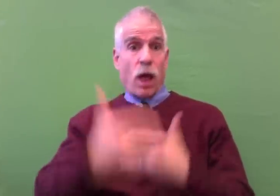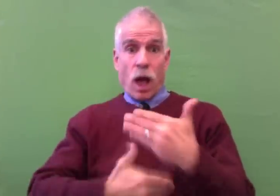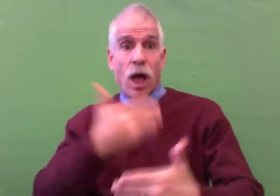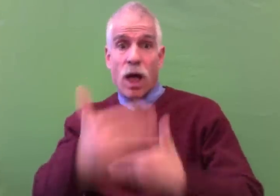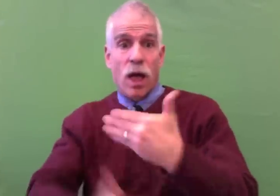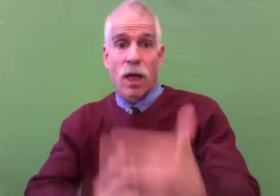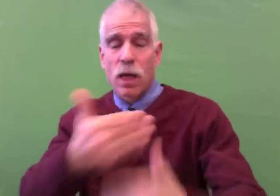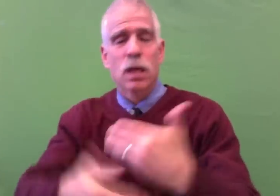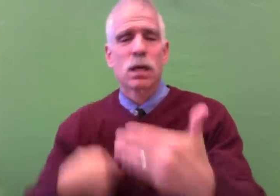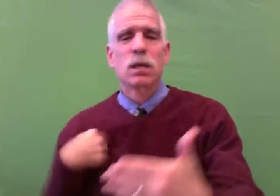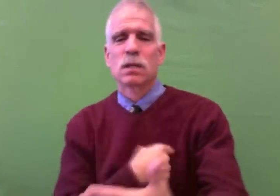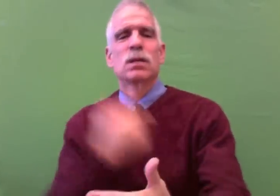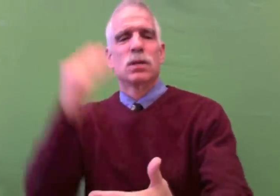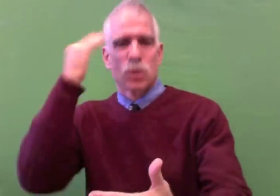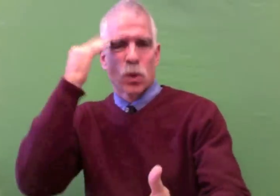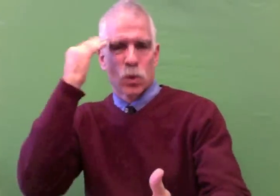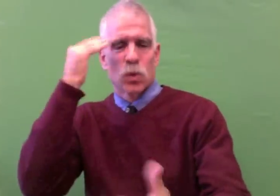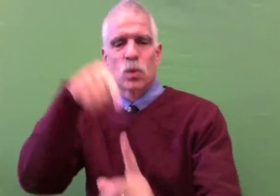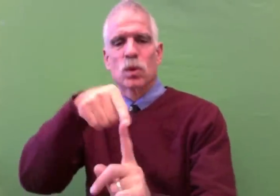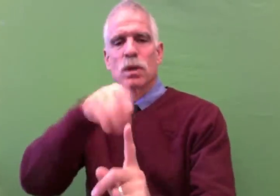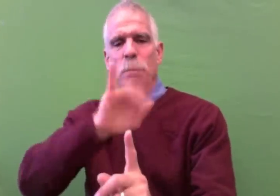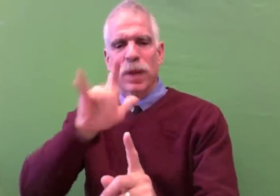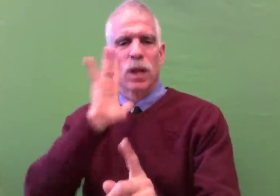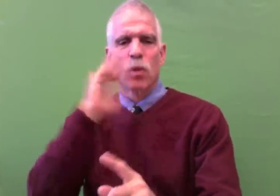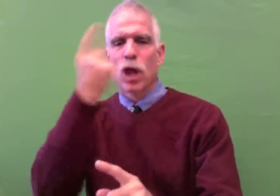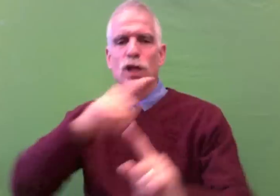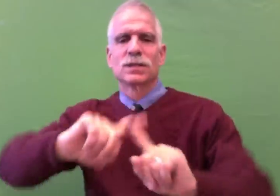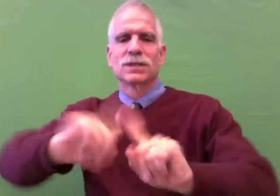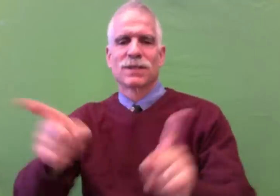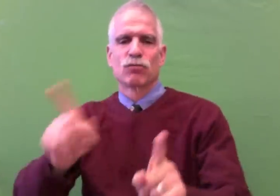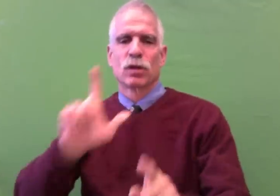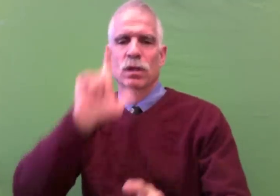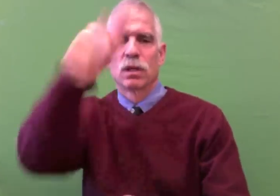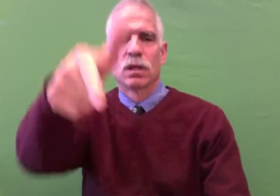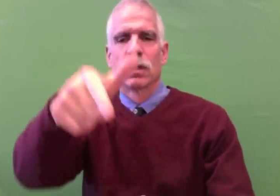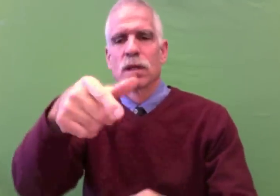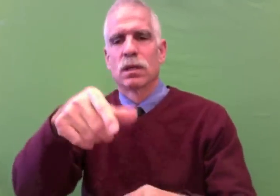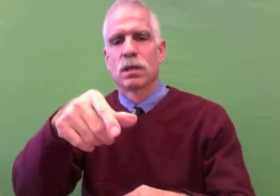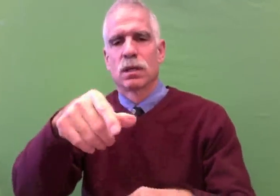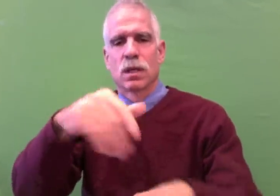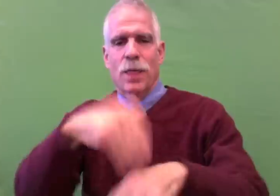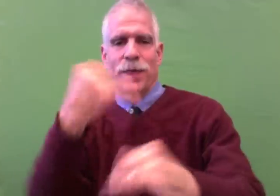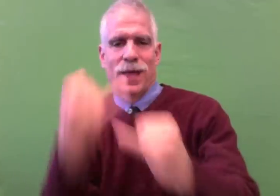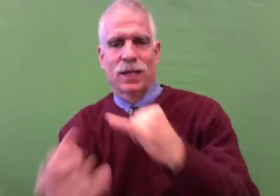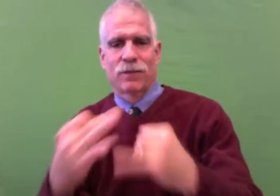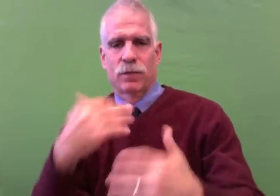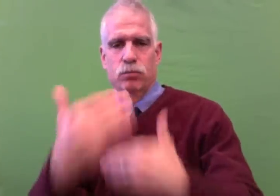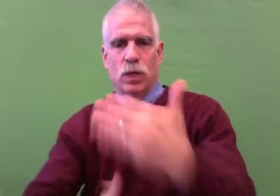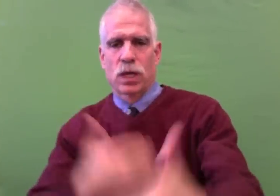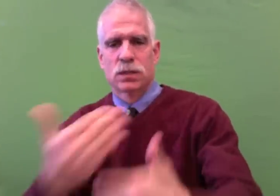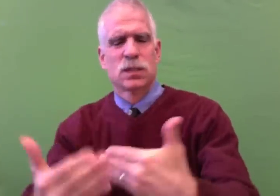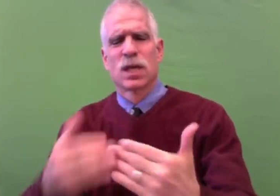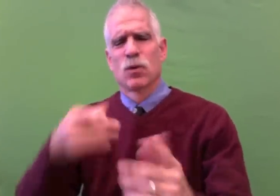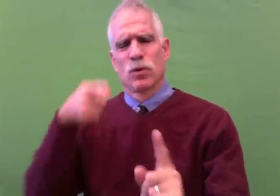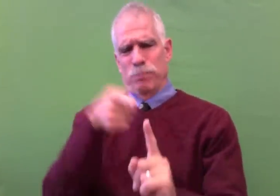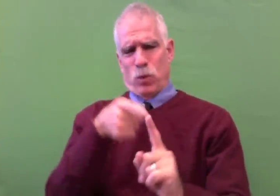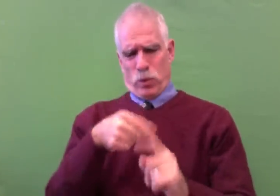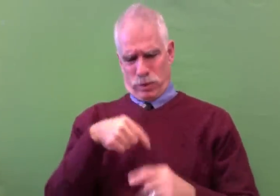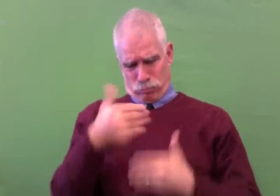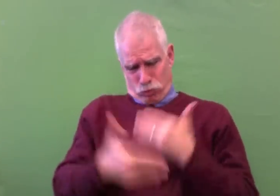For all we know, if we move forward with this, we might have the bill looking different at the end of the process than it